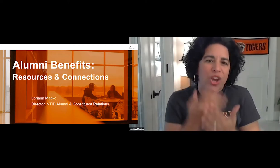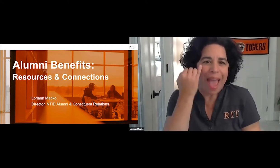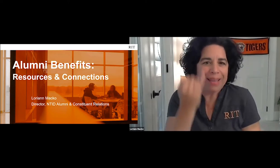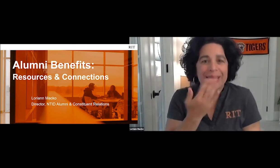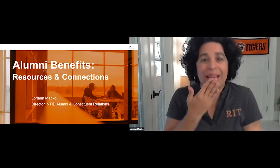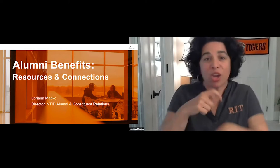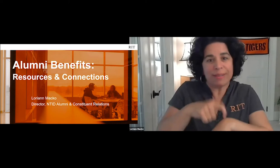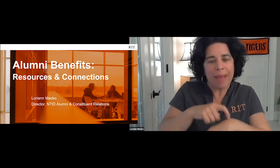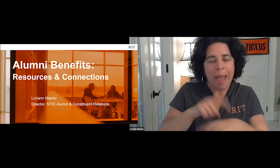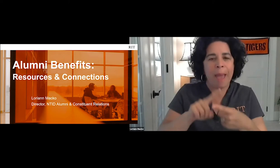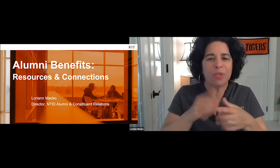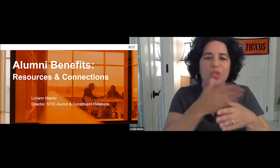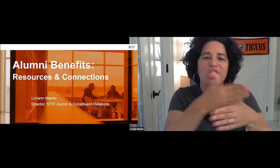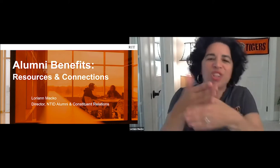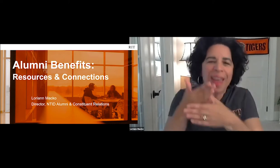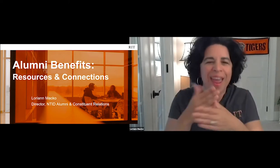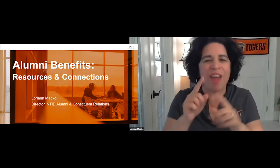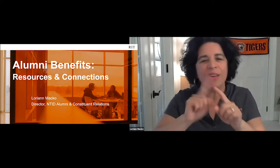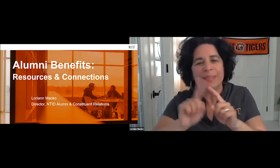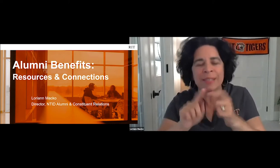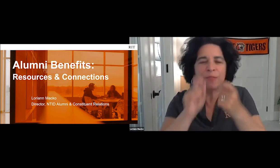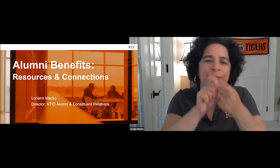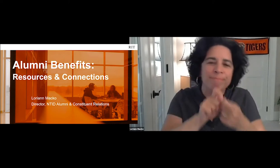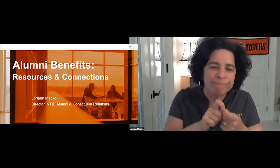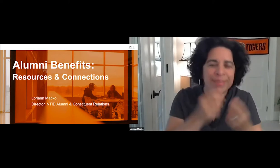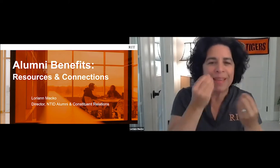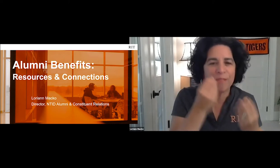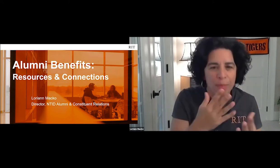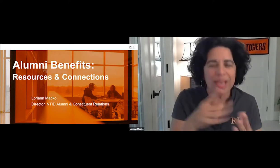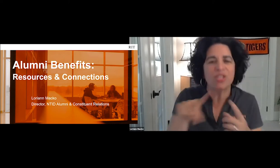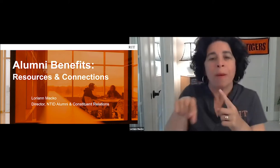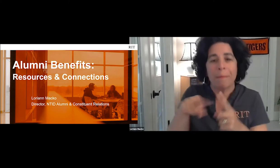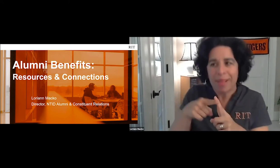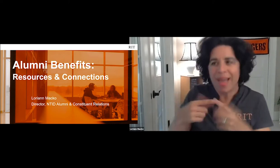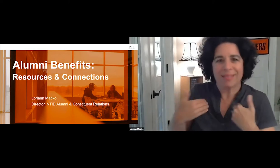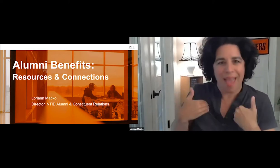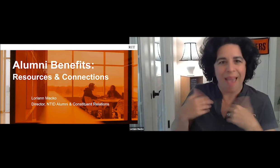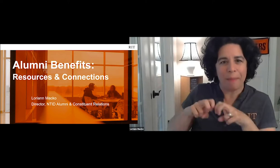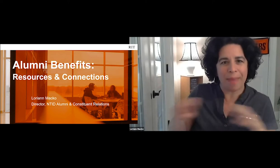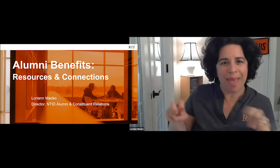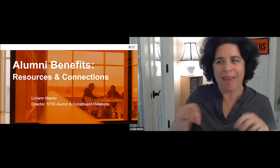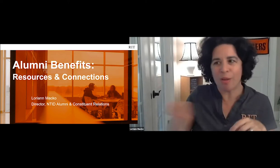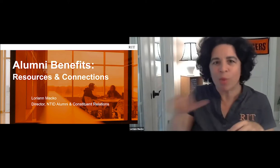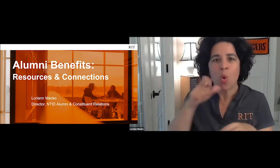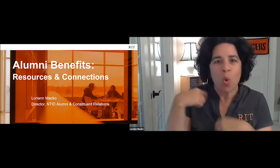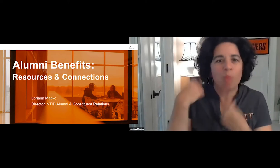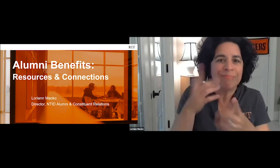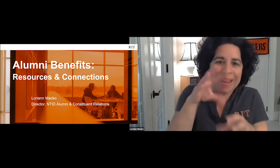RIT and NTID. So I thought this would be a good time to share some specifics and some good information. Plus,